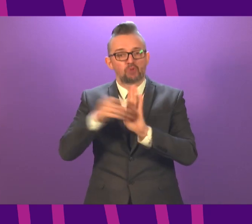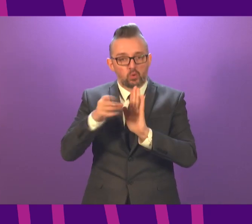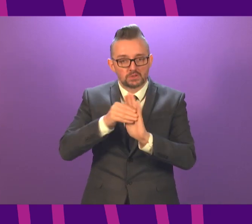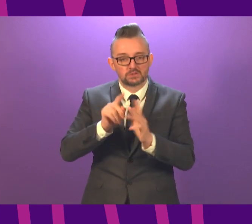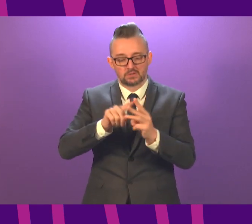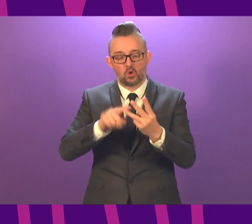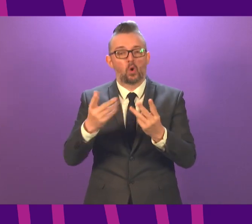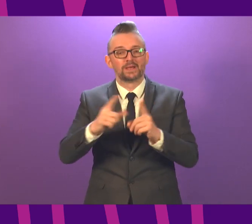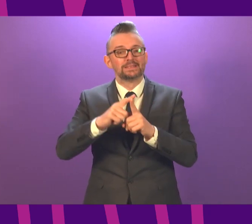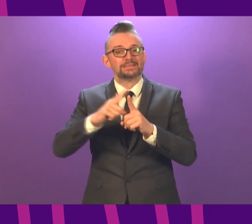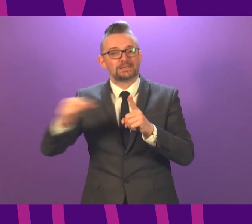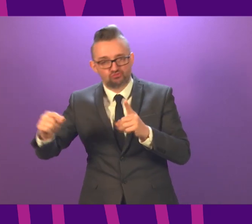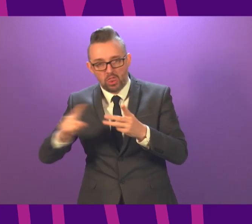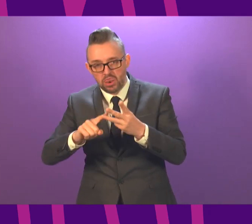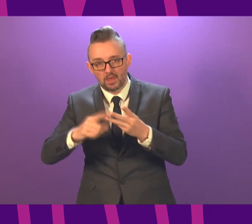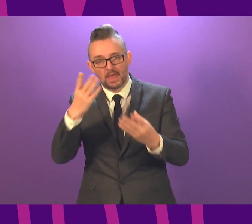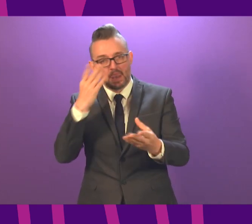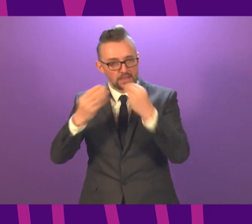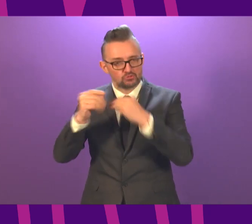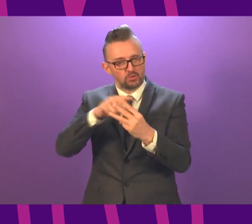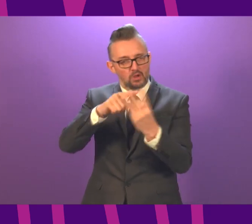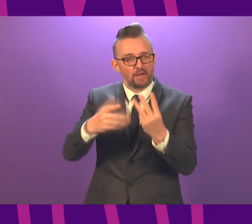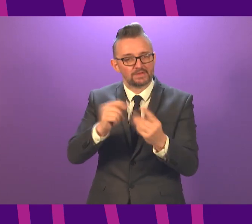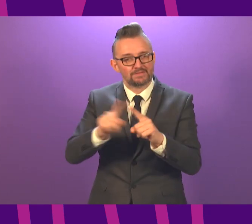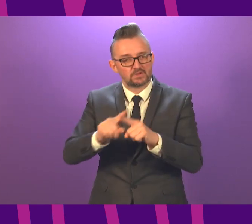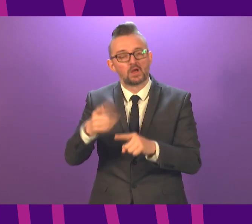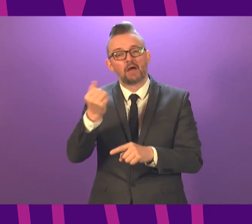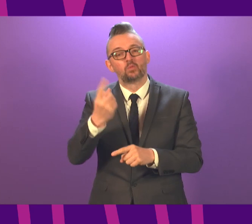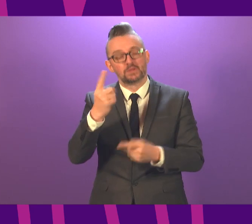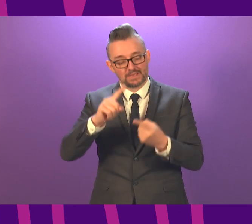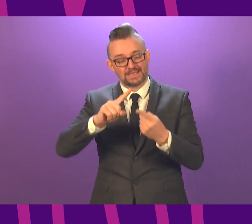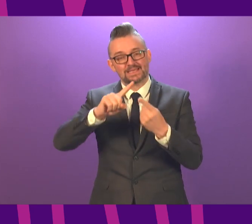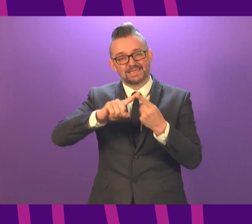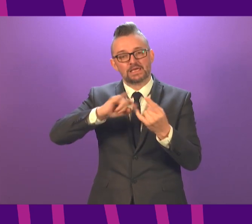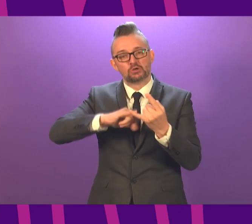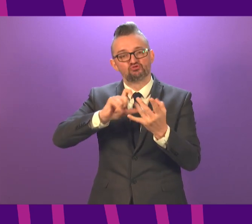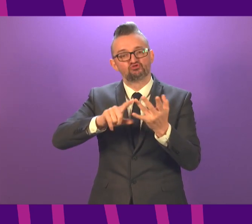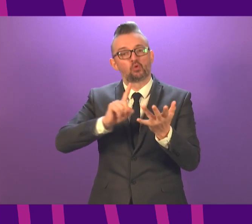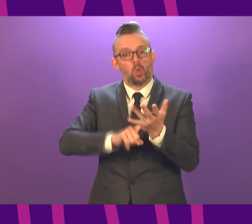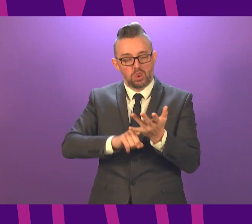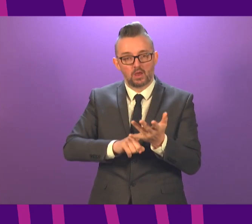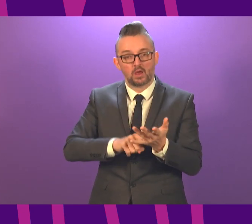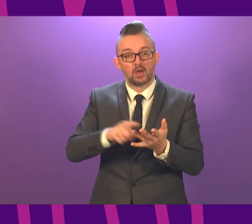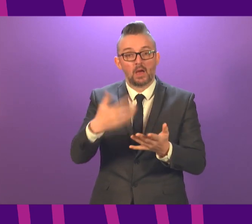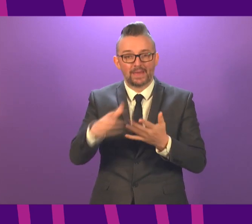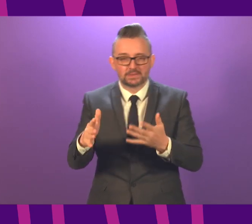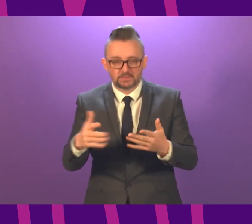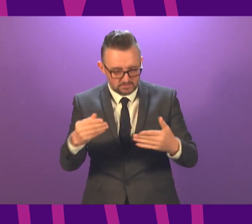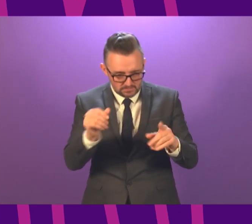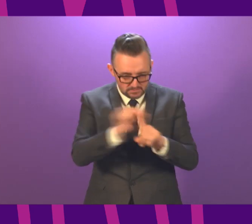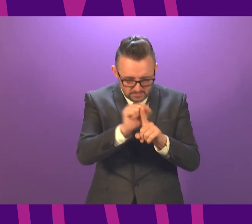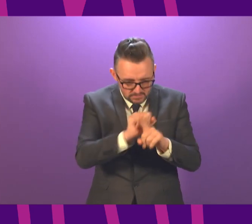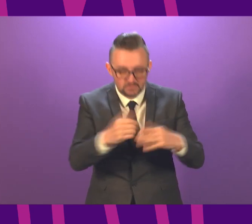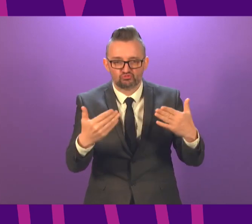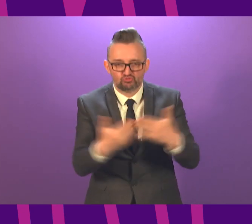digital learning. One initiative within that is eSchool which is refreshed and has expanded its range of study